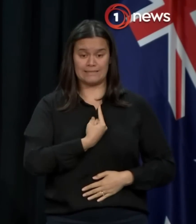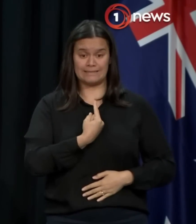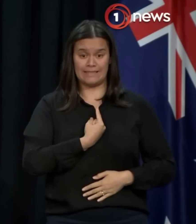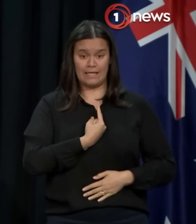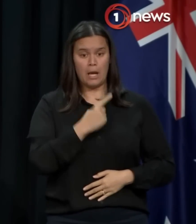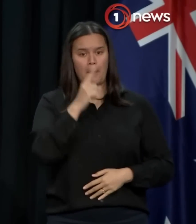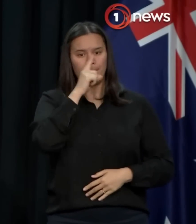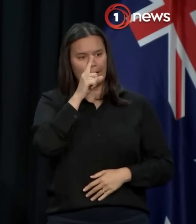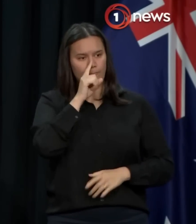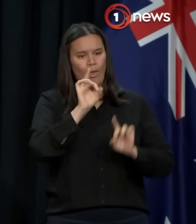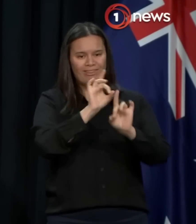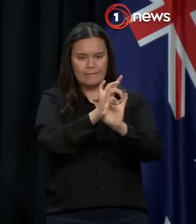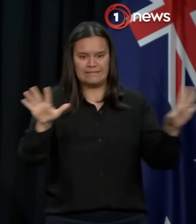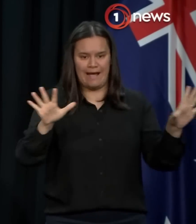define their gender identity for themselves.